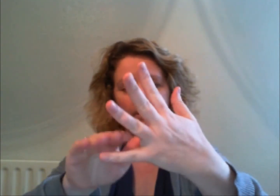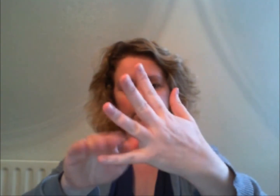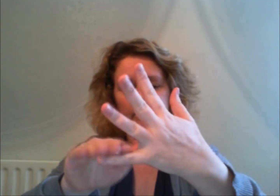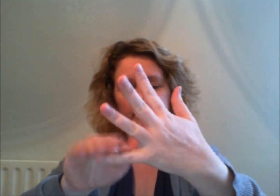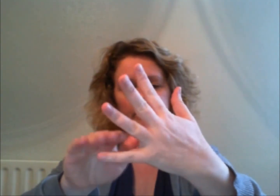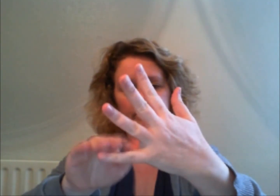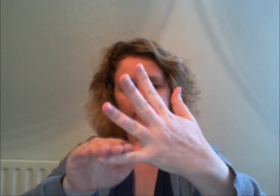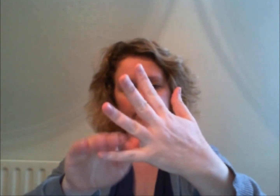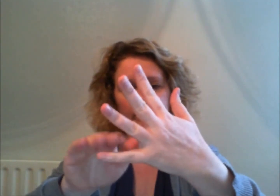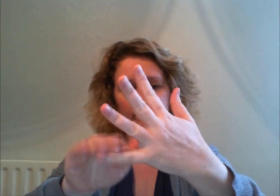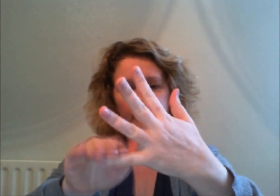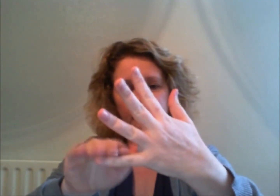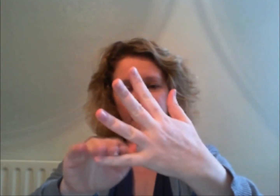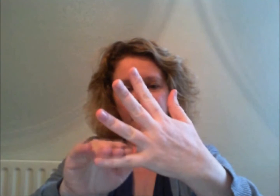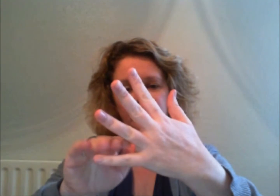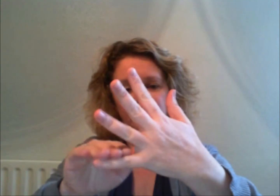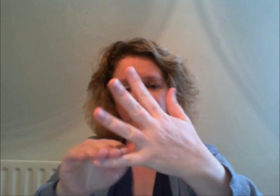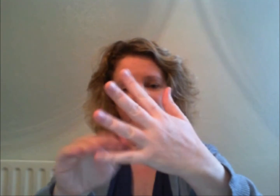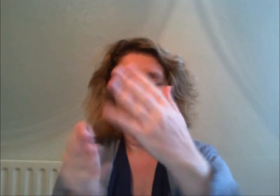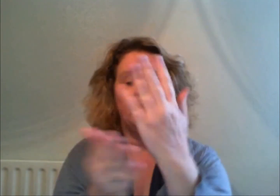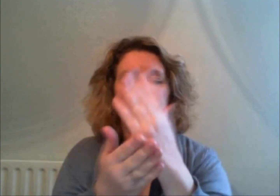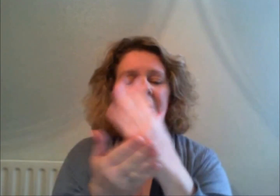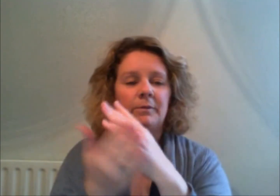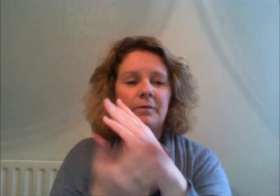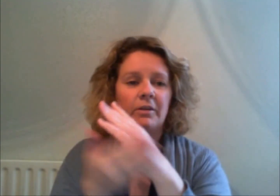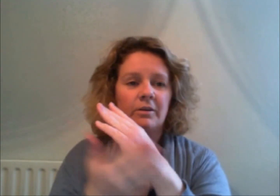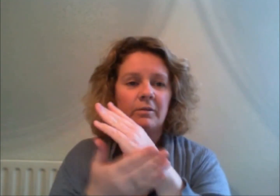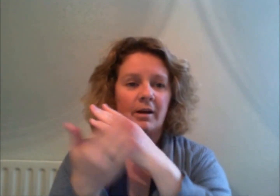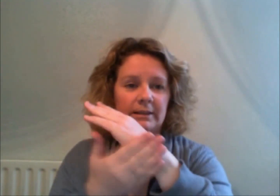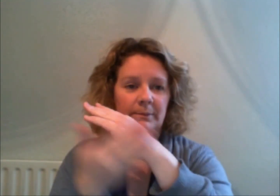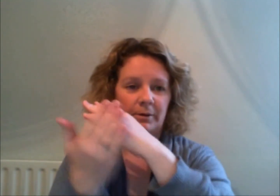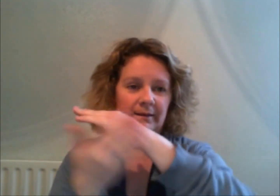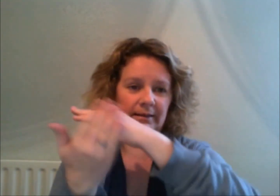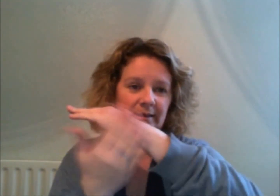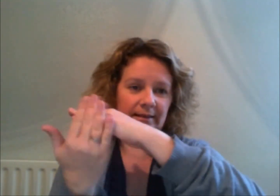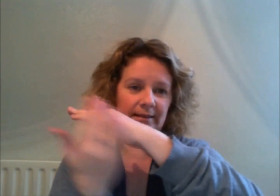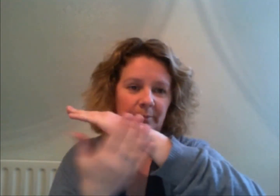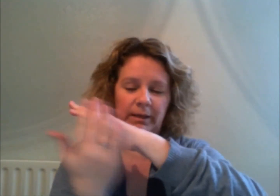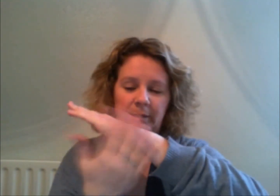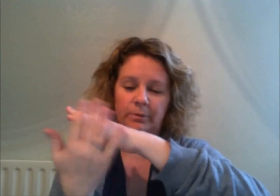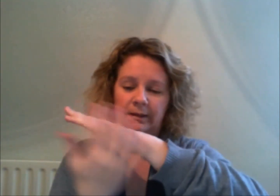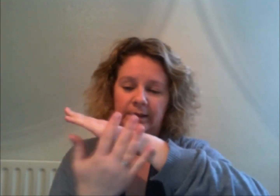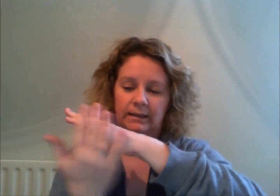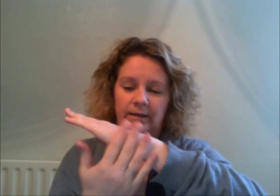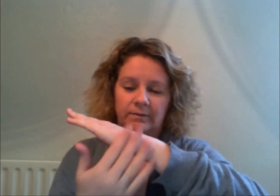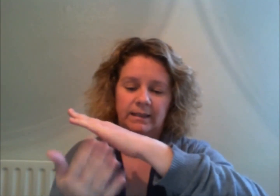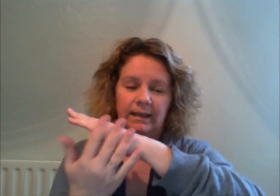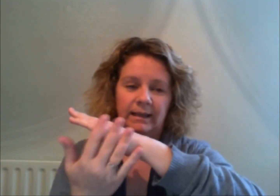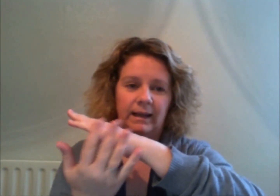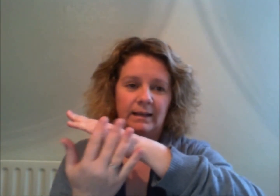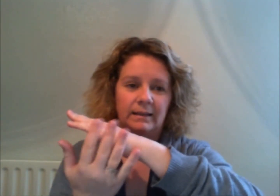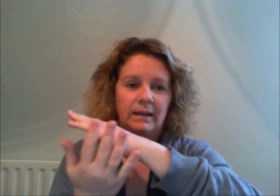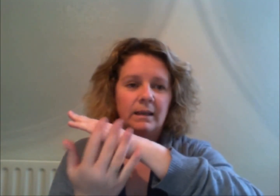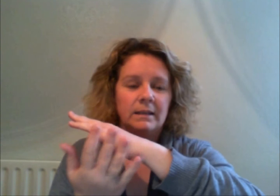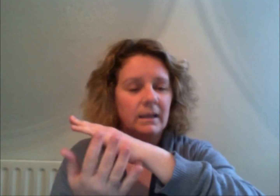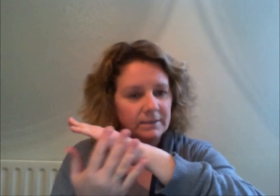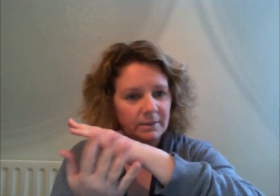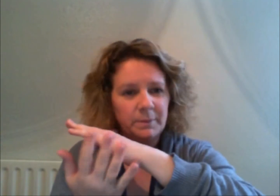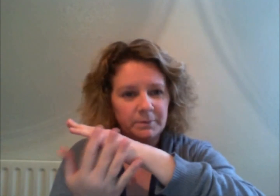and then we've got the karate point this is a big point in EFT and some people